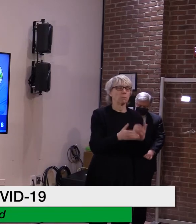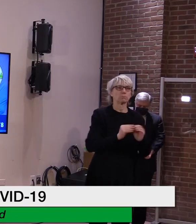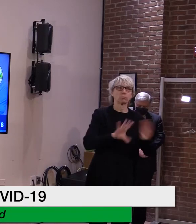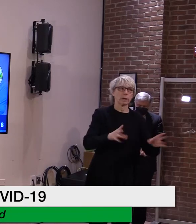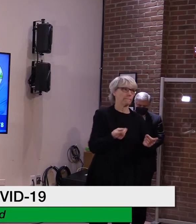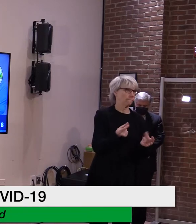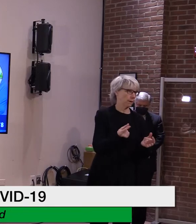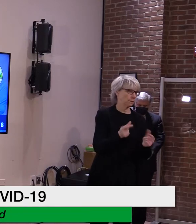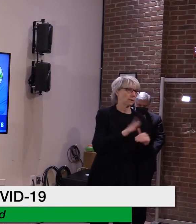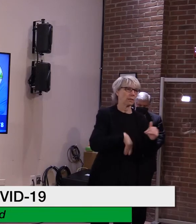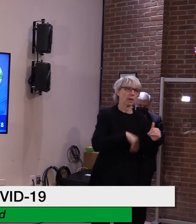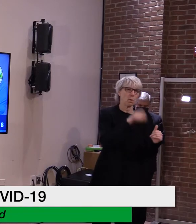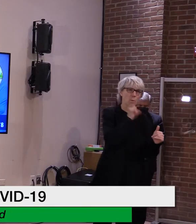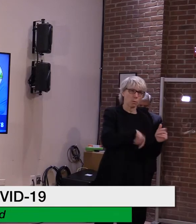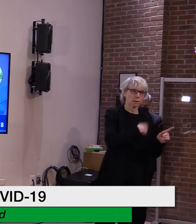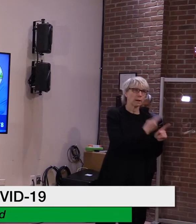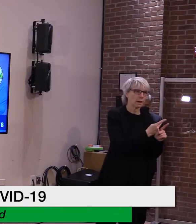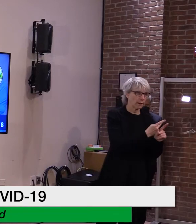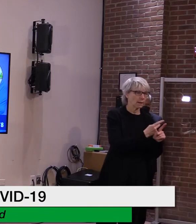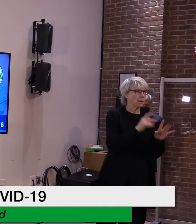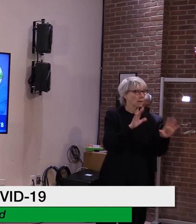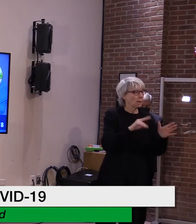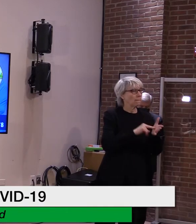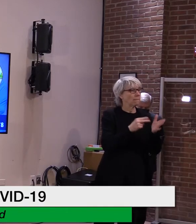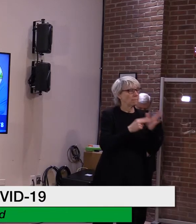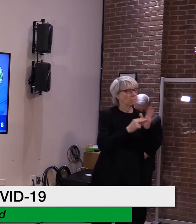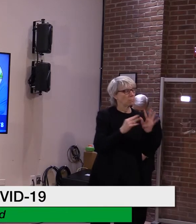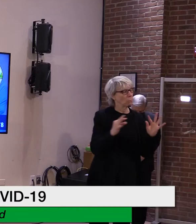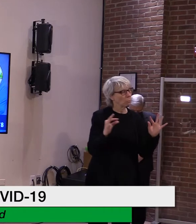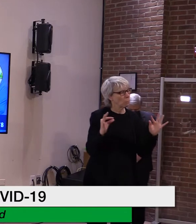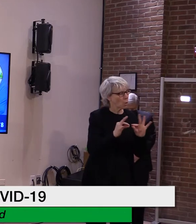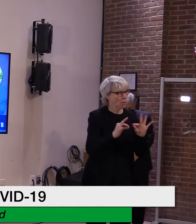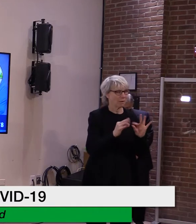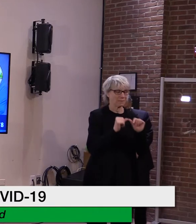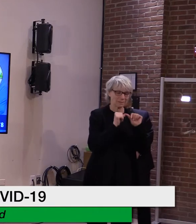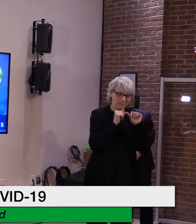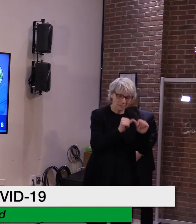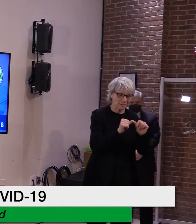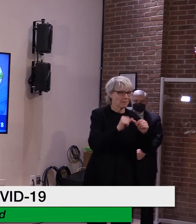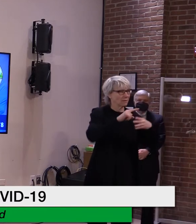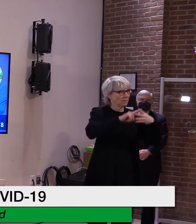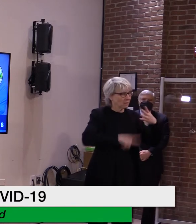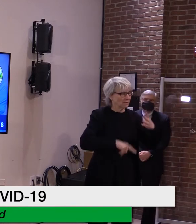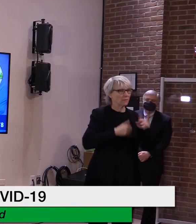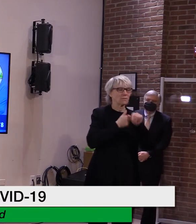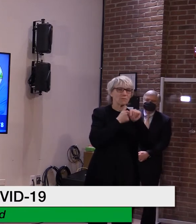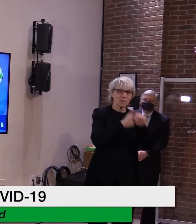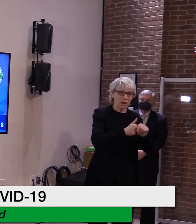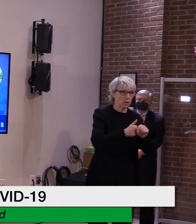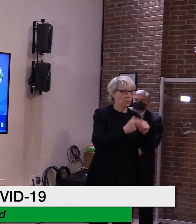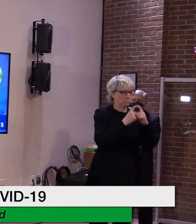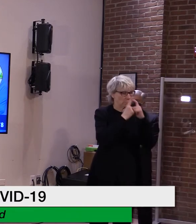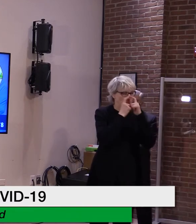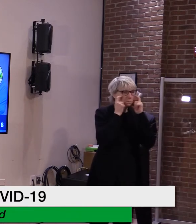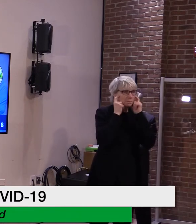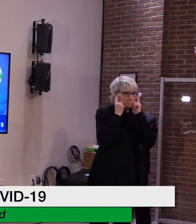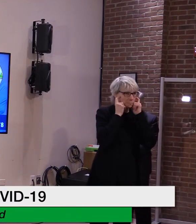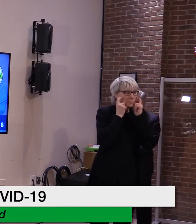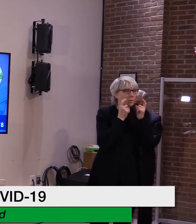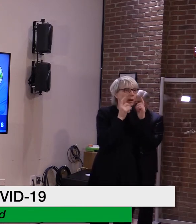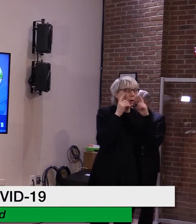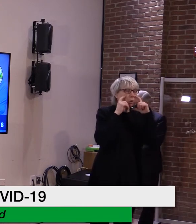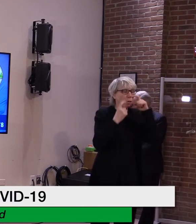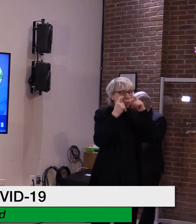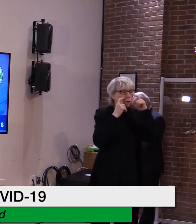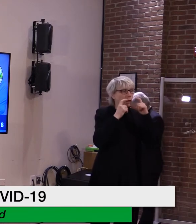You already know them, but remember you can make them even stronger by doing things like making sure your mask is well-fitting